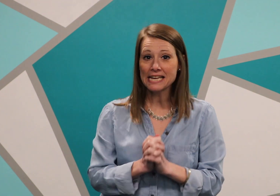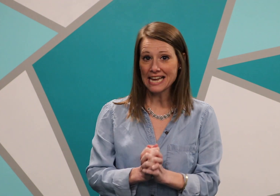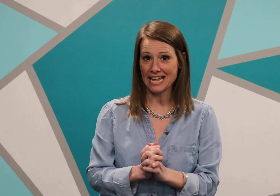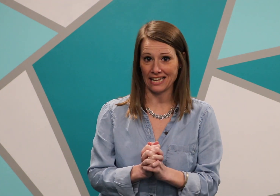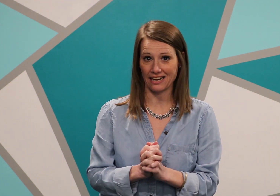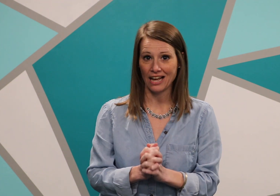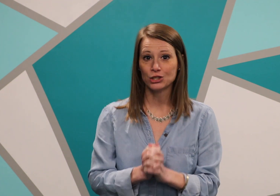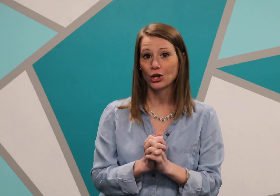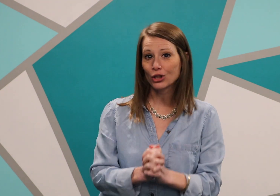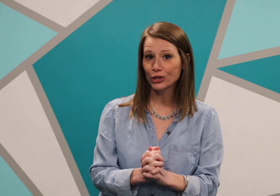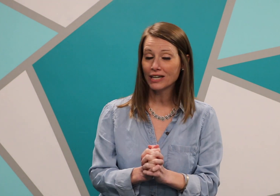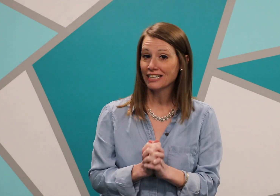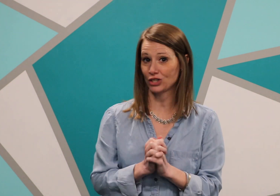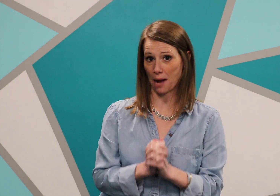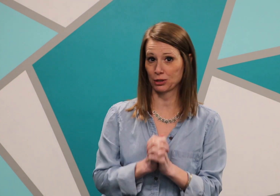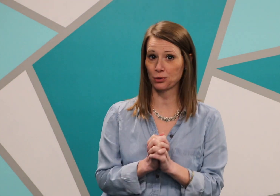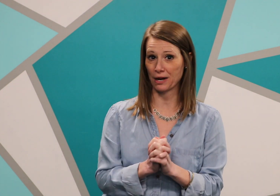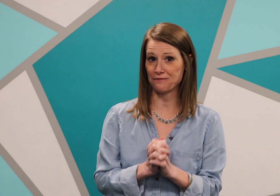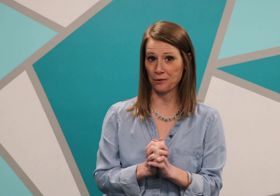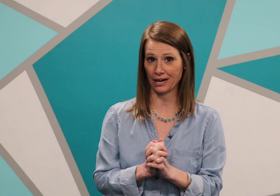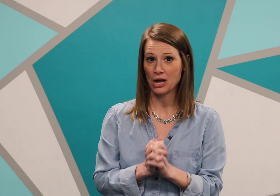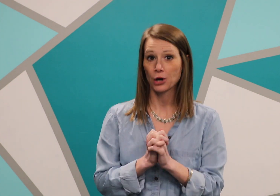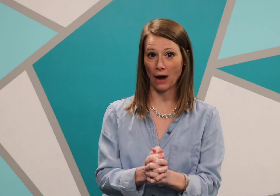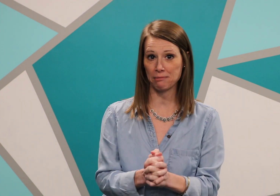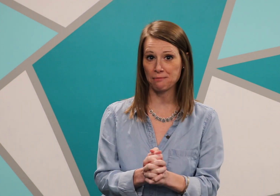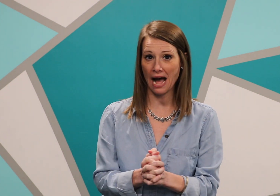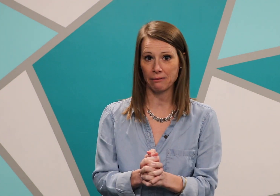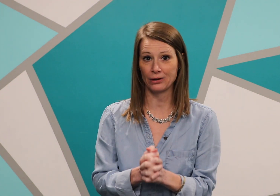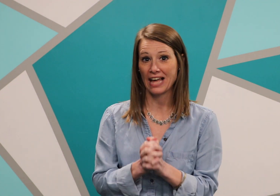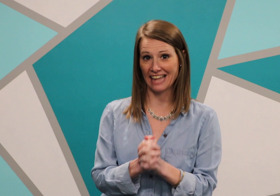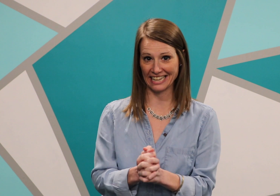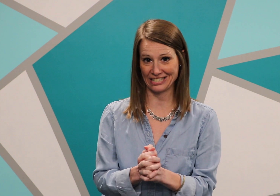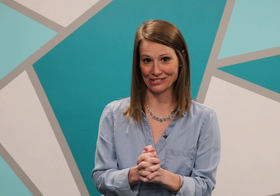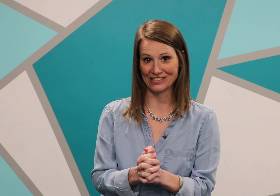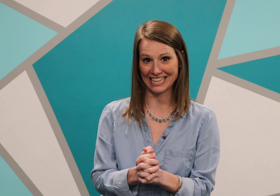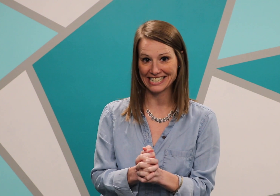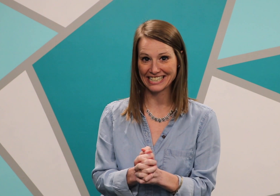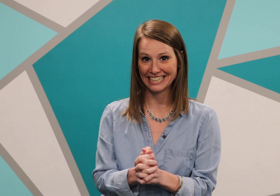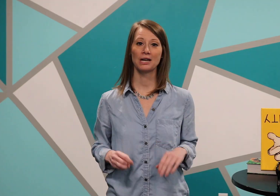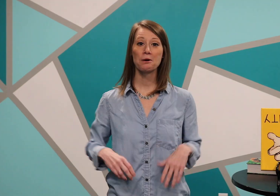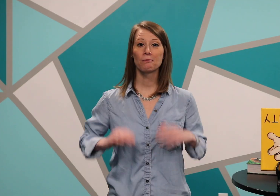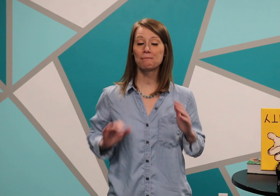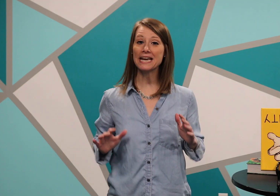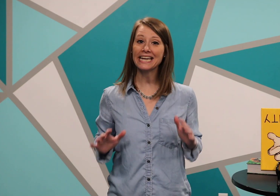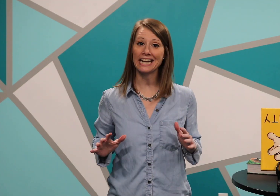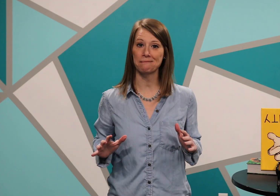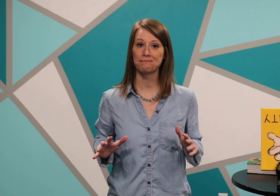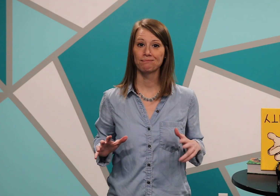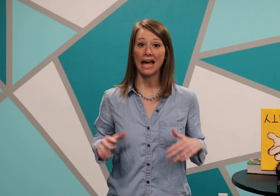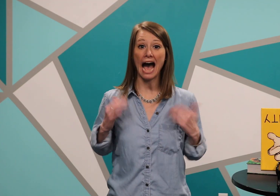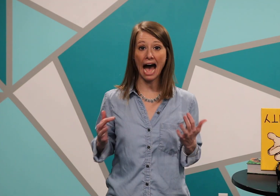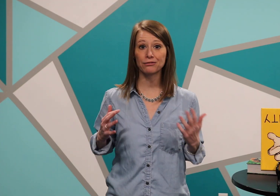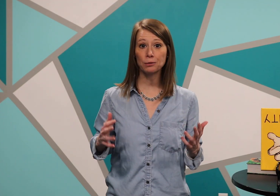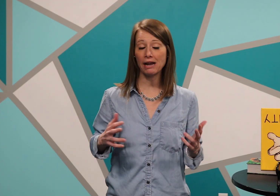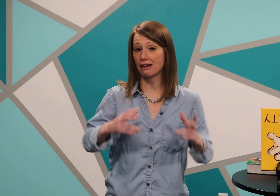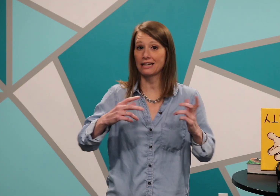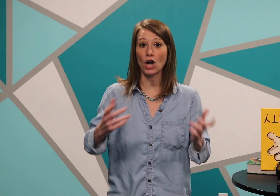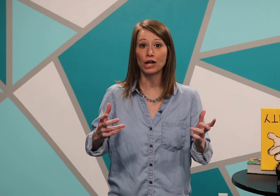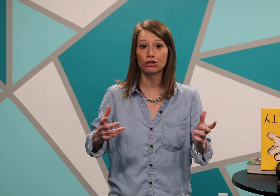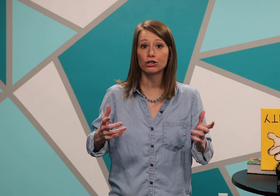in to Luke chapter 24. Grab your Bible and let's do this. We're picking up after Mary had gone to the